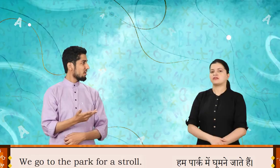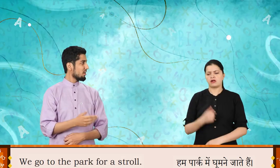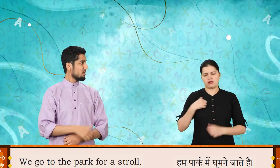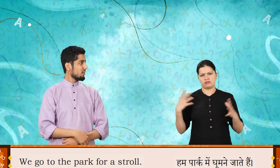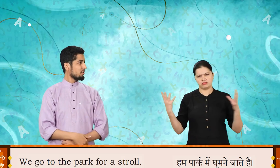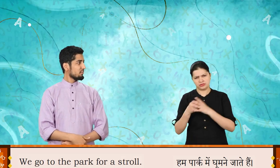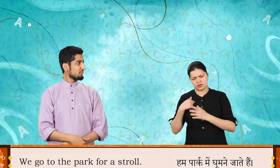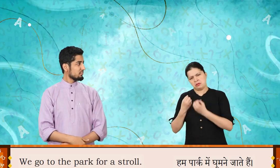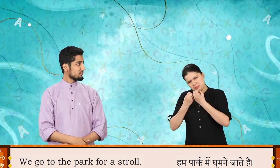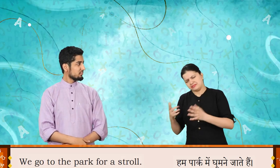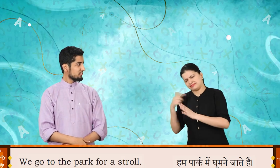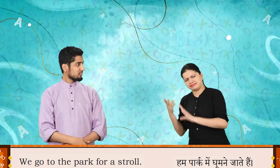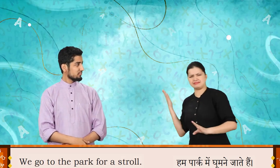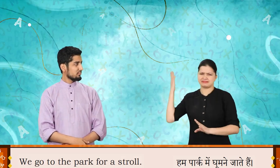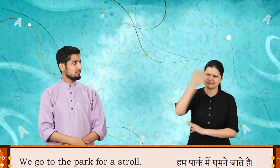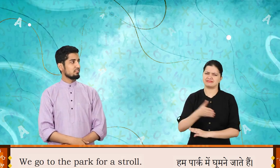We go to the park for a stroll.